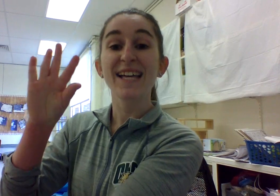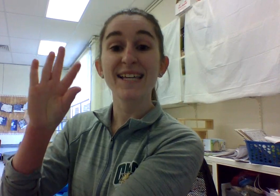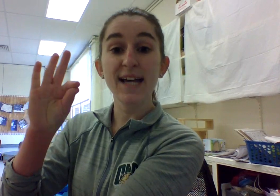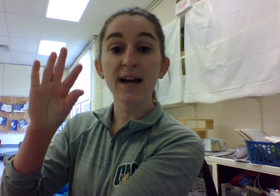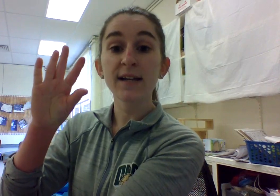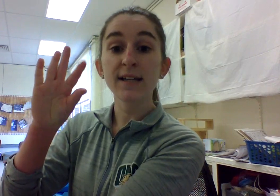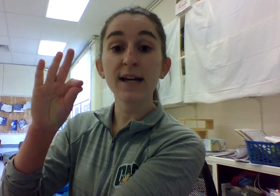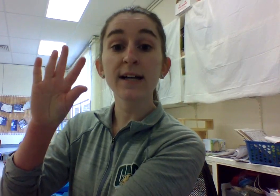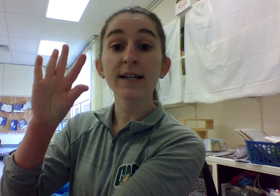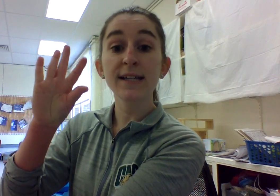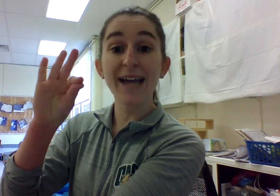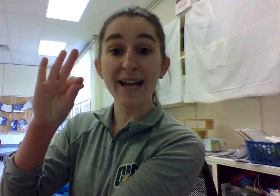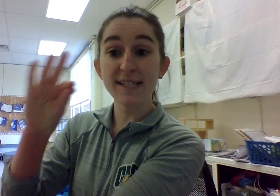Yuh, yuh, yes.